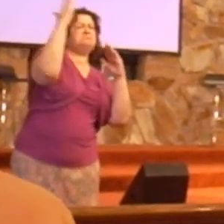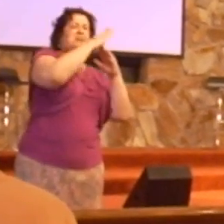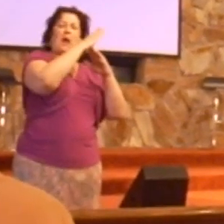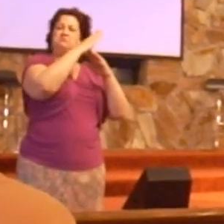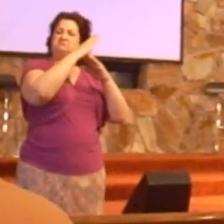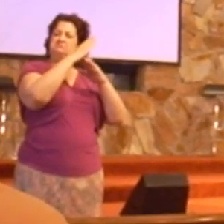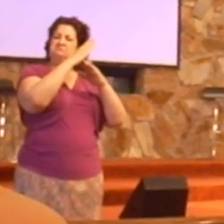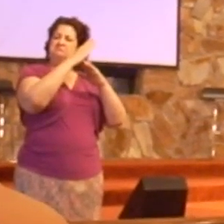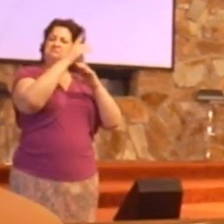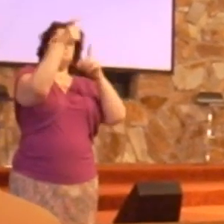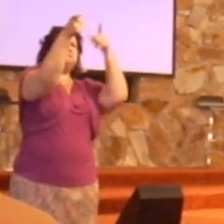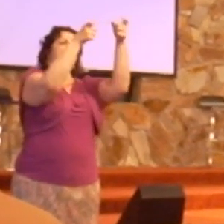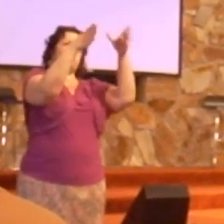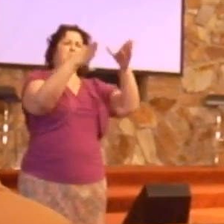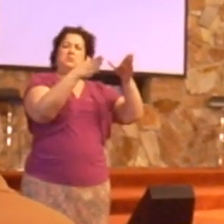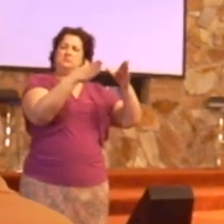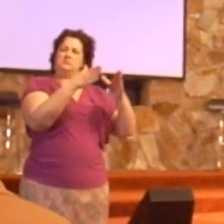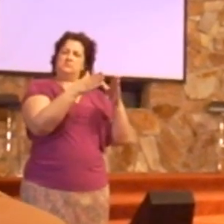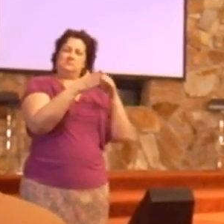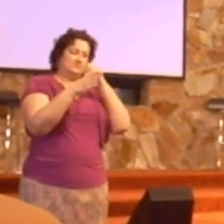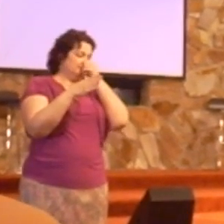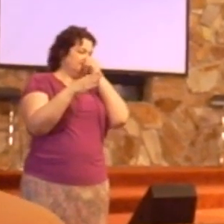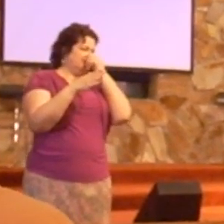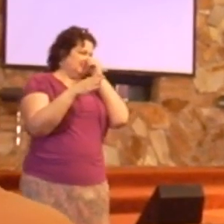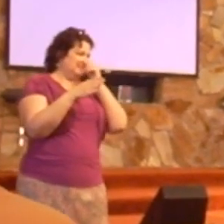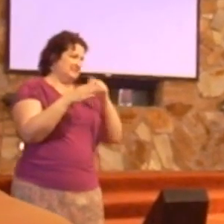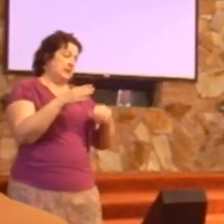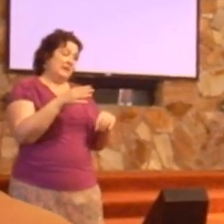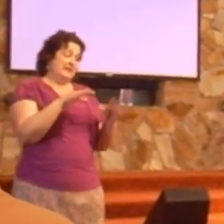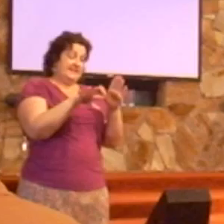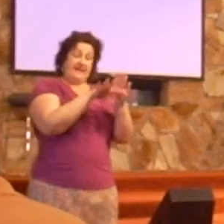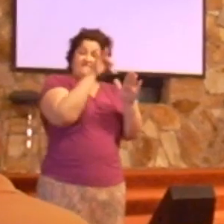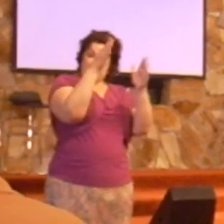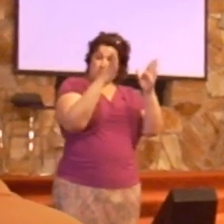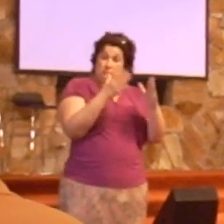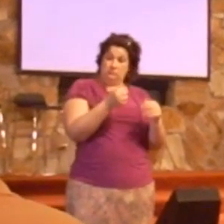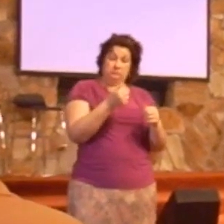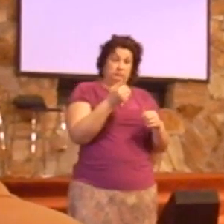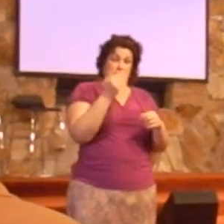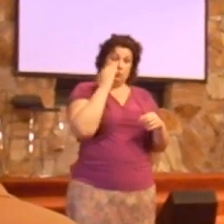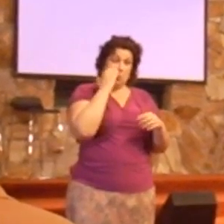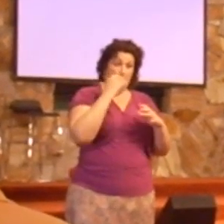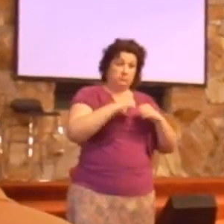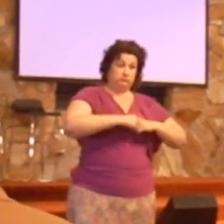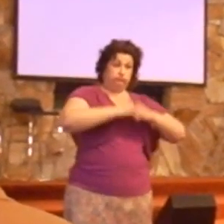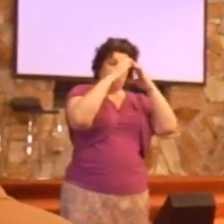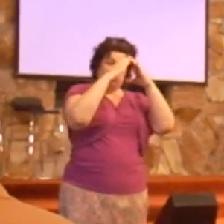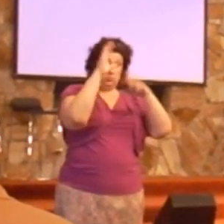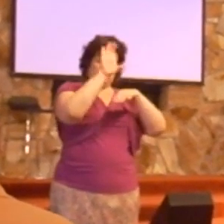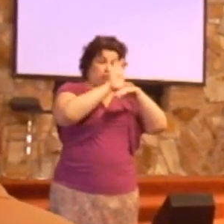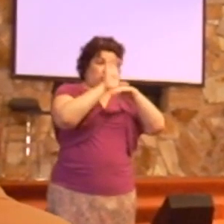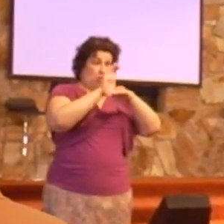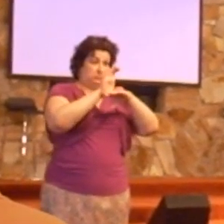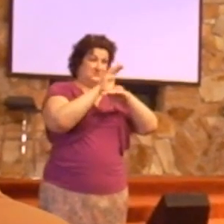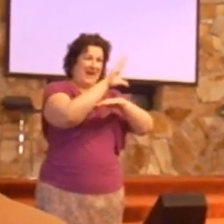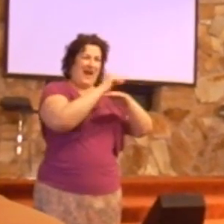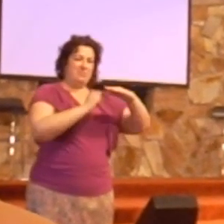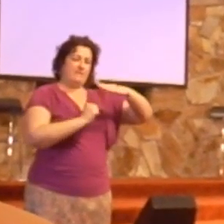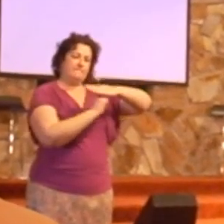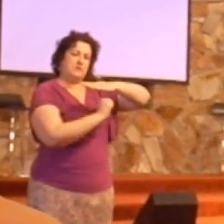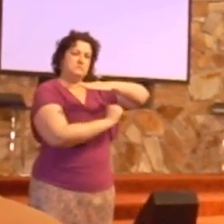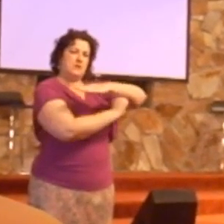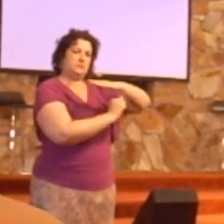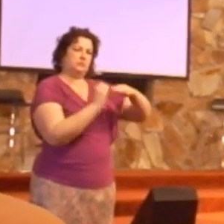of the church, and he is the foundation of the church. And it is Jesus Christ